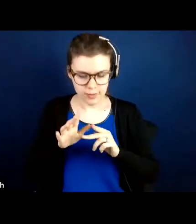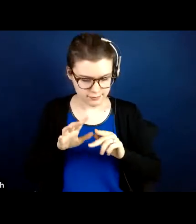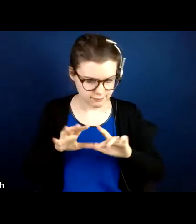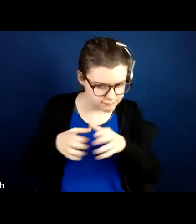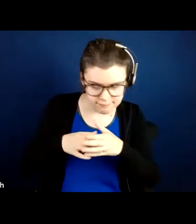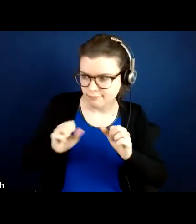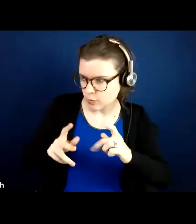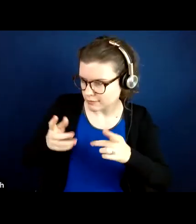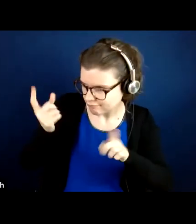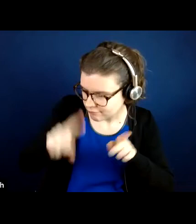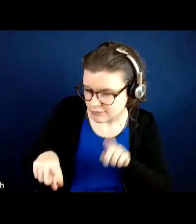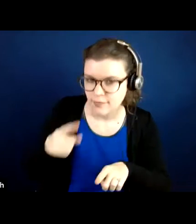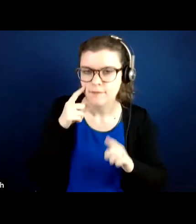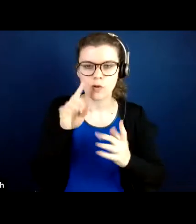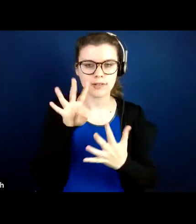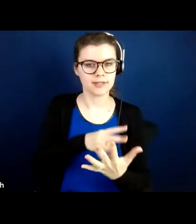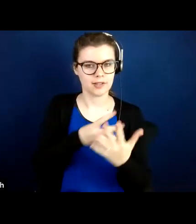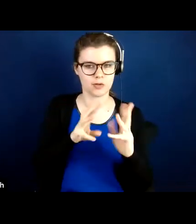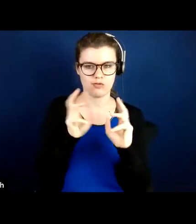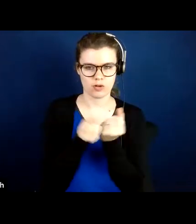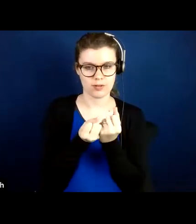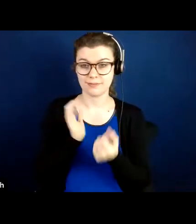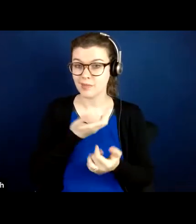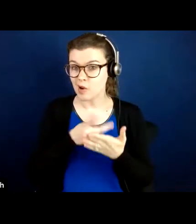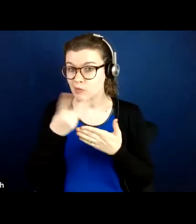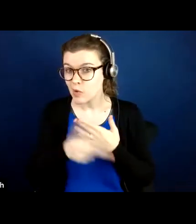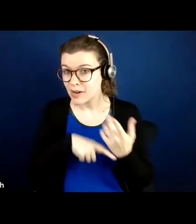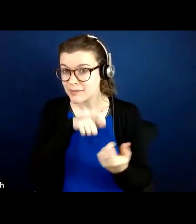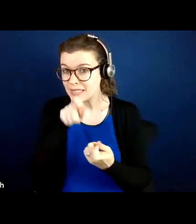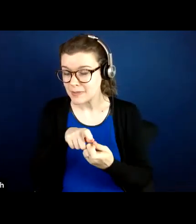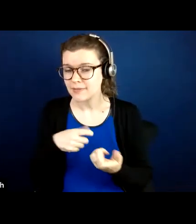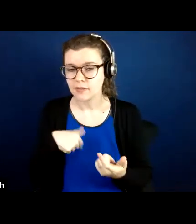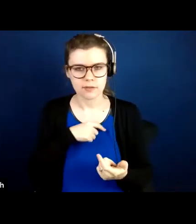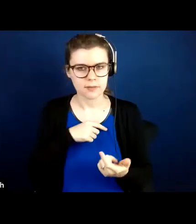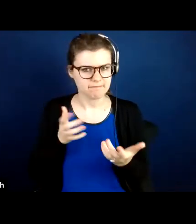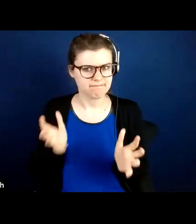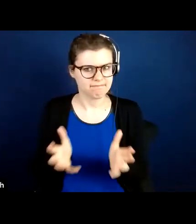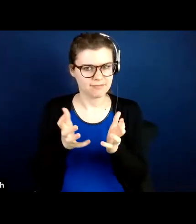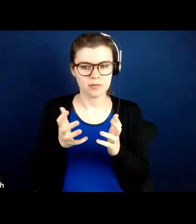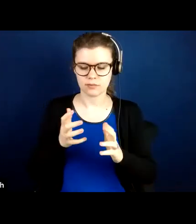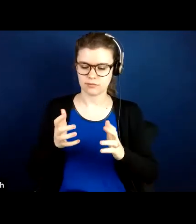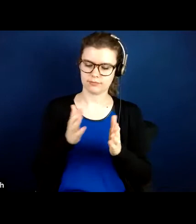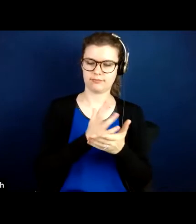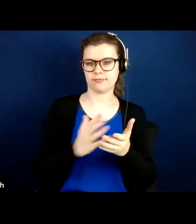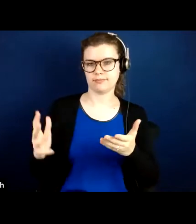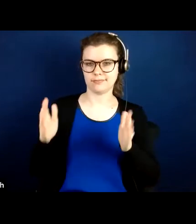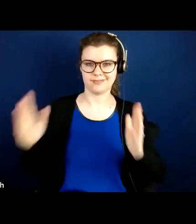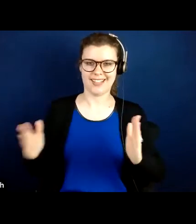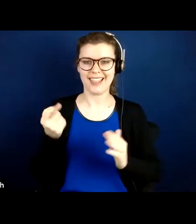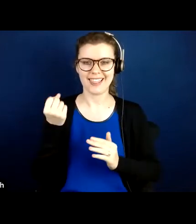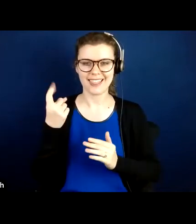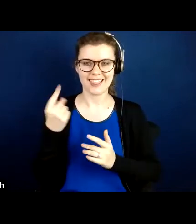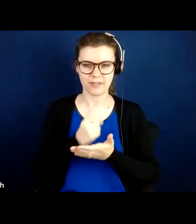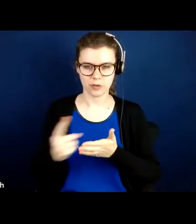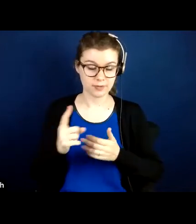schedule a workshop. Workshops for our program specifically, we suggest they go for 11 weeks. That first week includes an